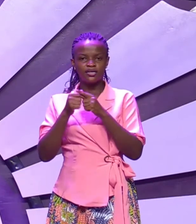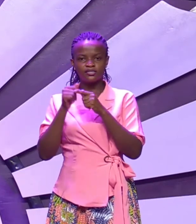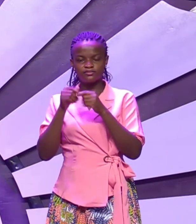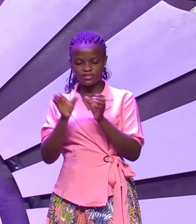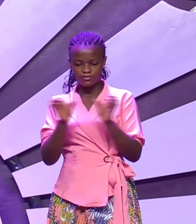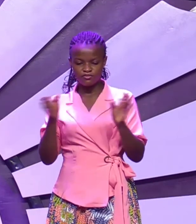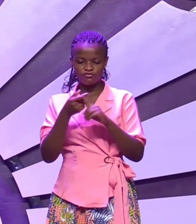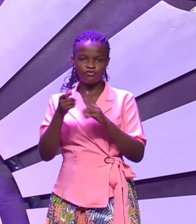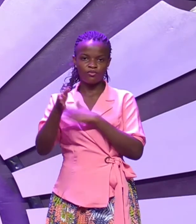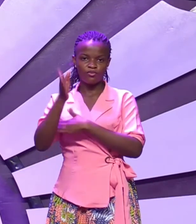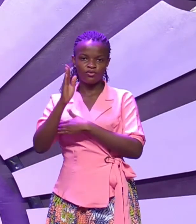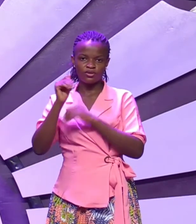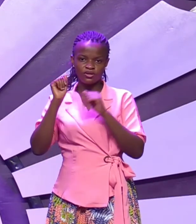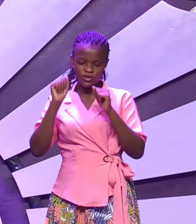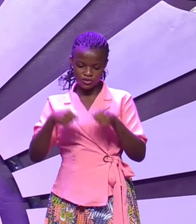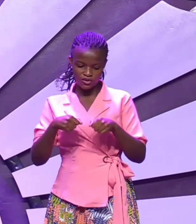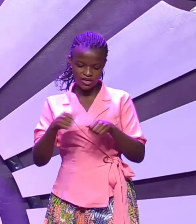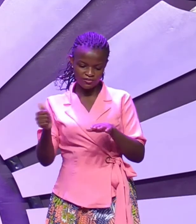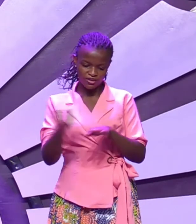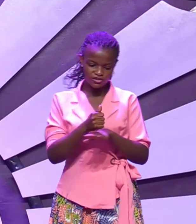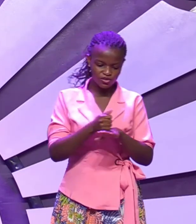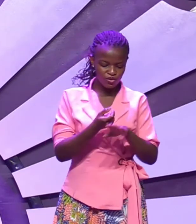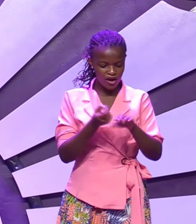you can put your thorn in that place